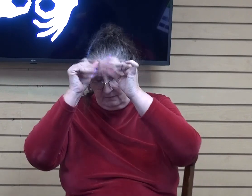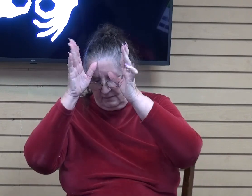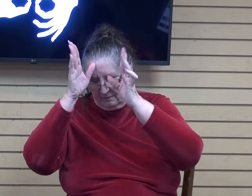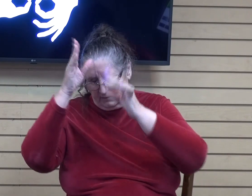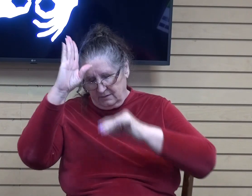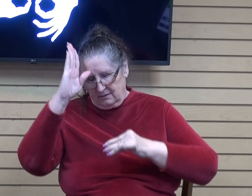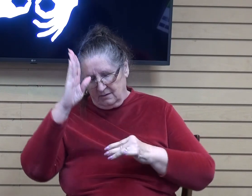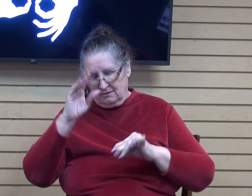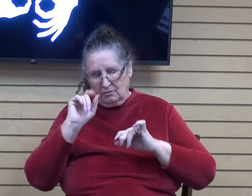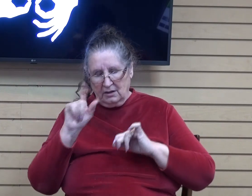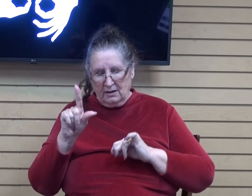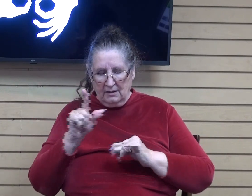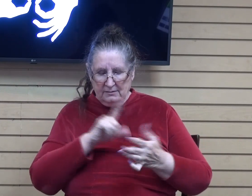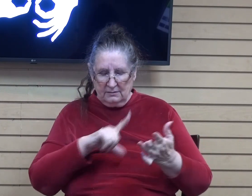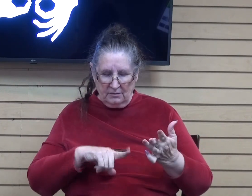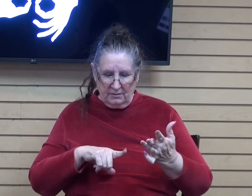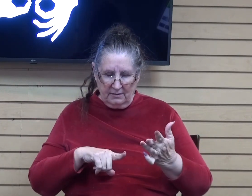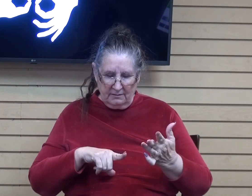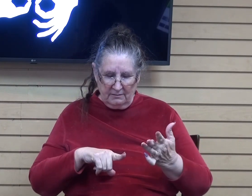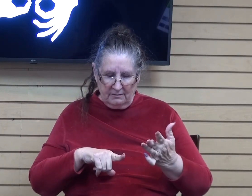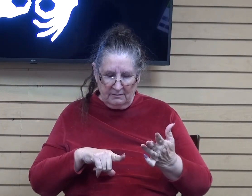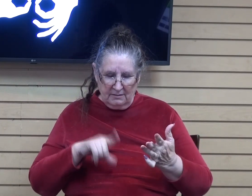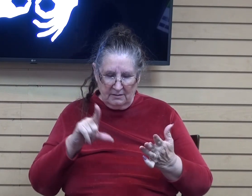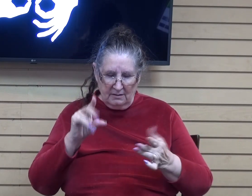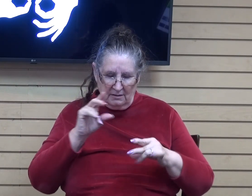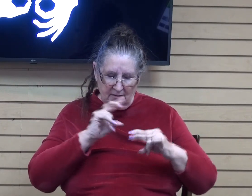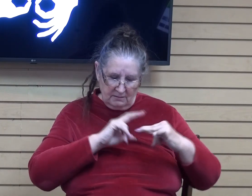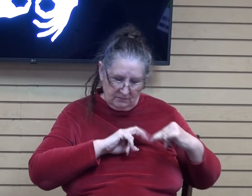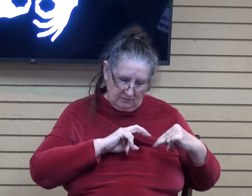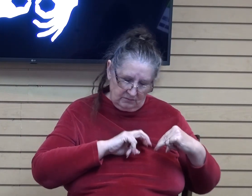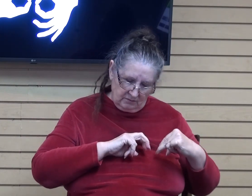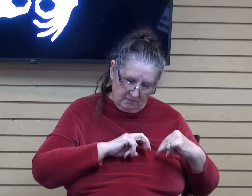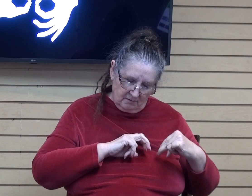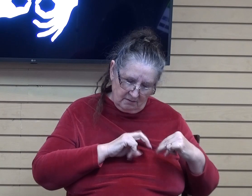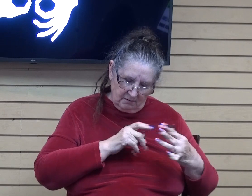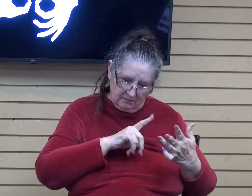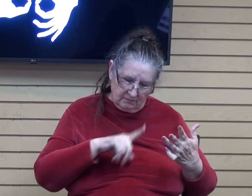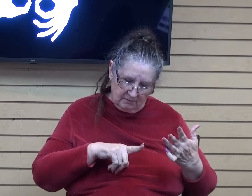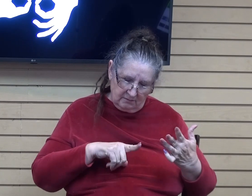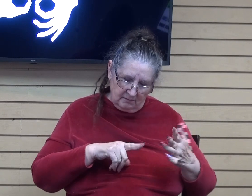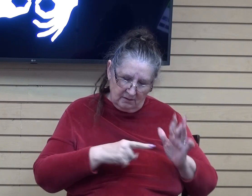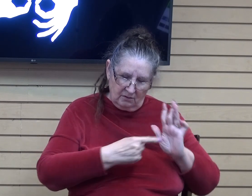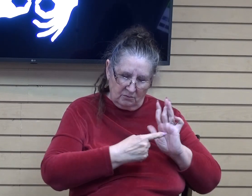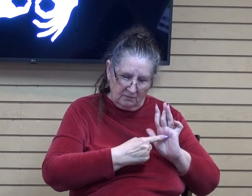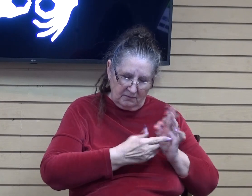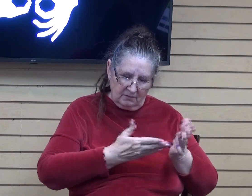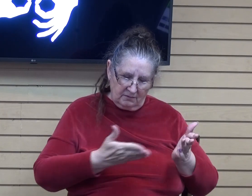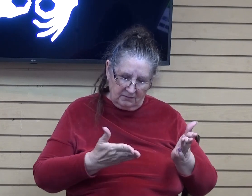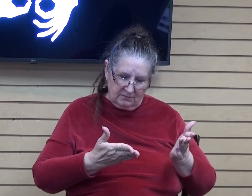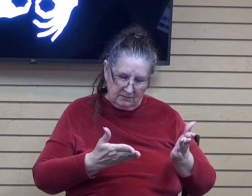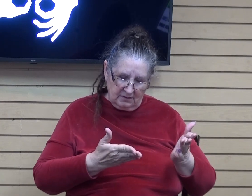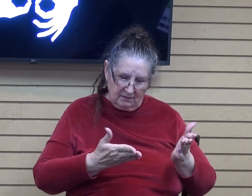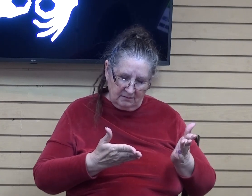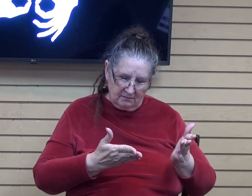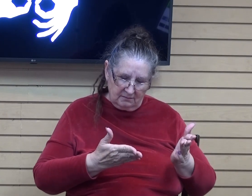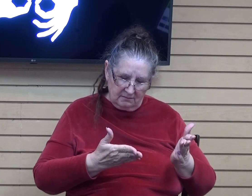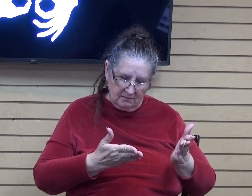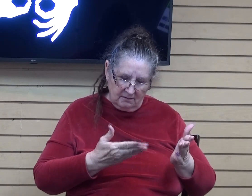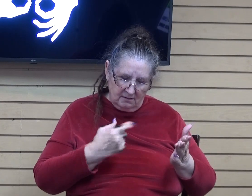ask lord that you you search our hearts lord that you reveal those things that we